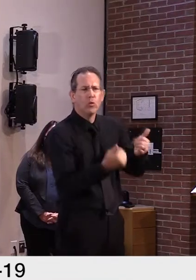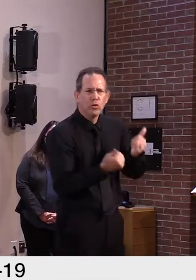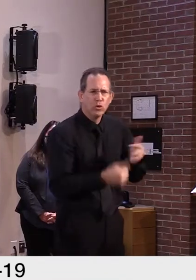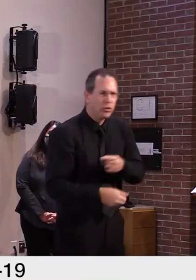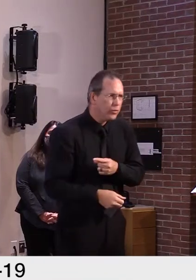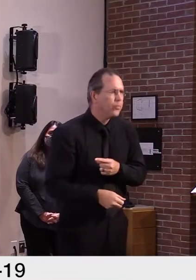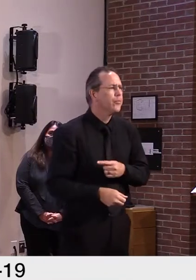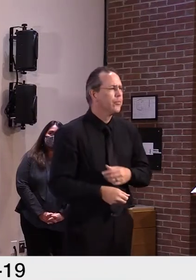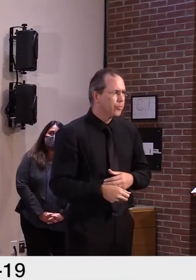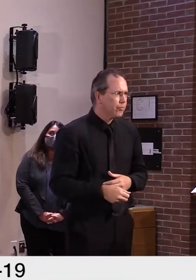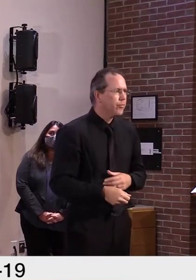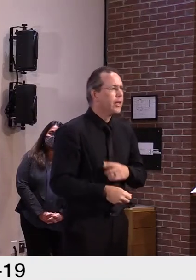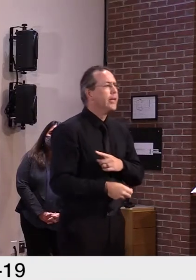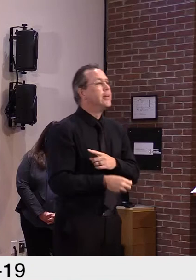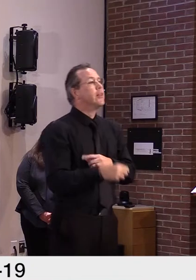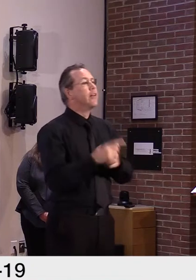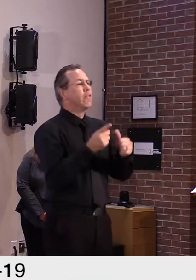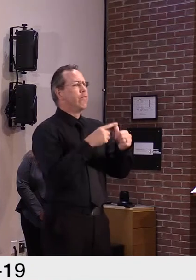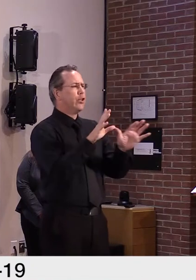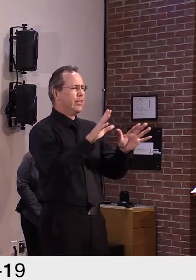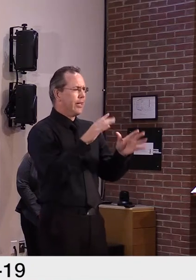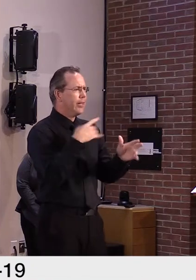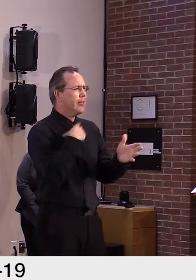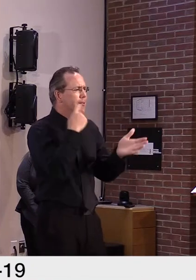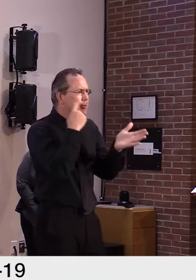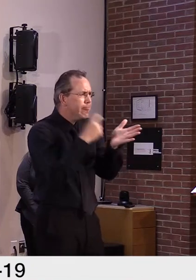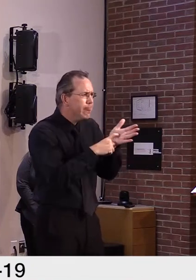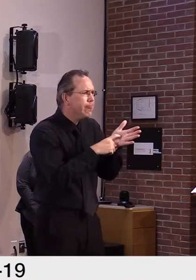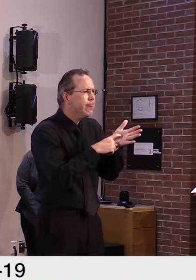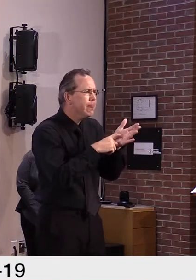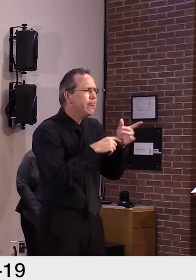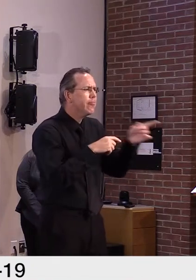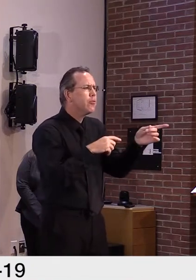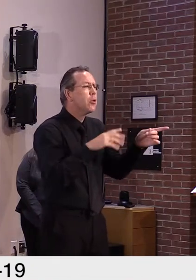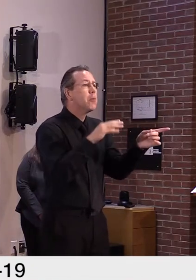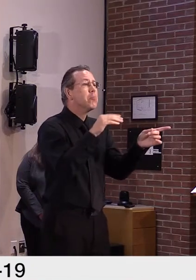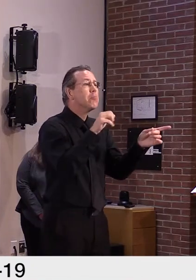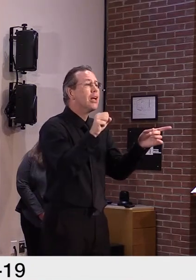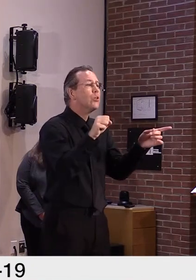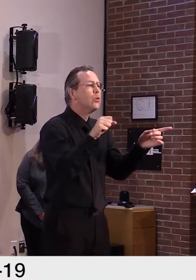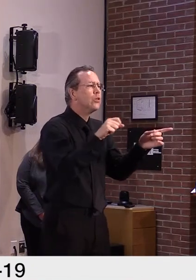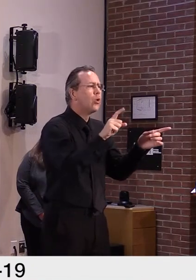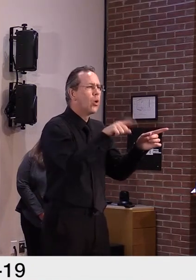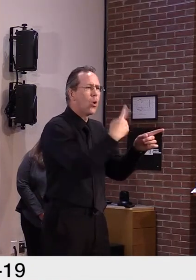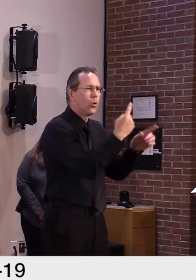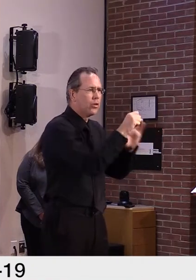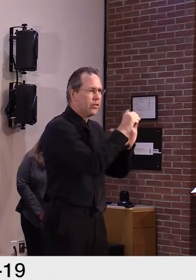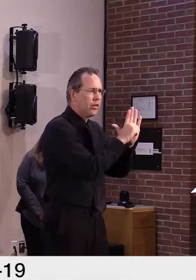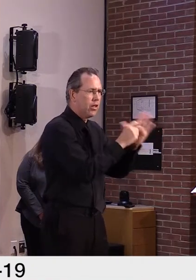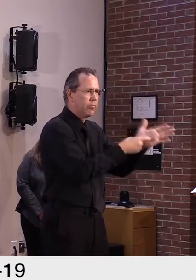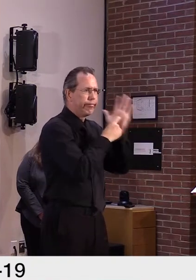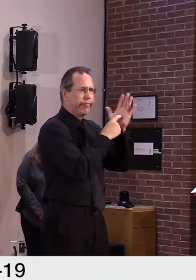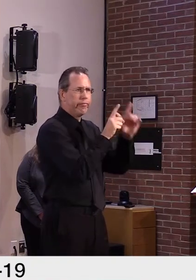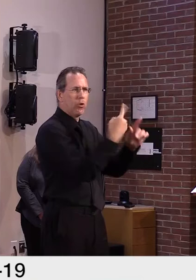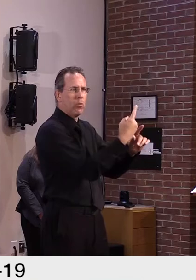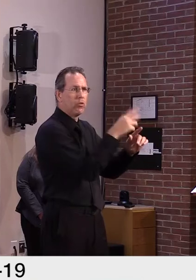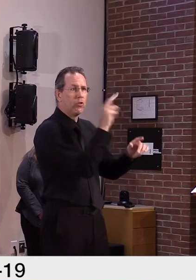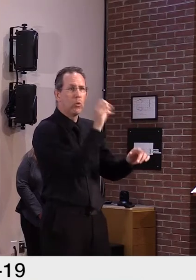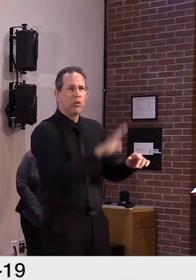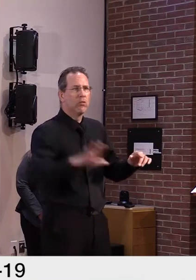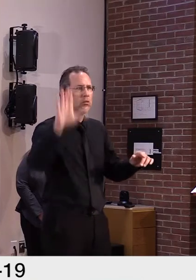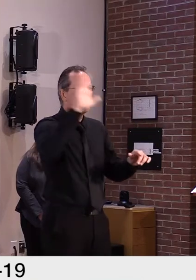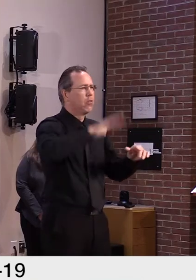So I say that only because they may be a major trendsetter or they may be an exception.